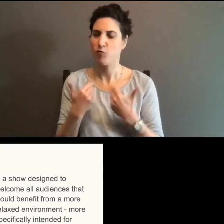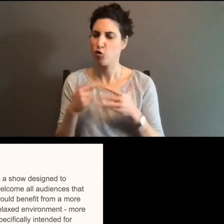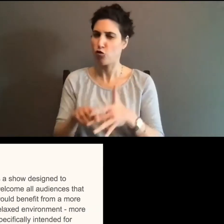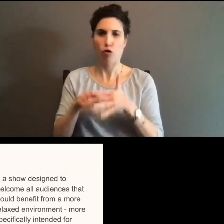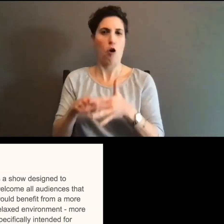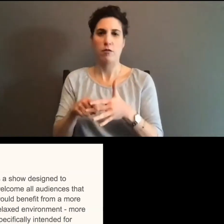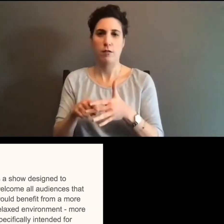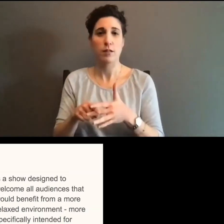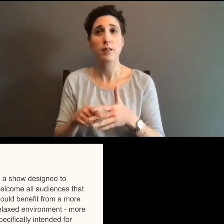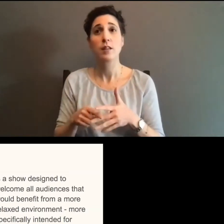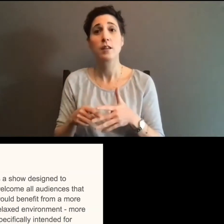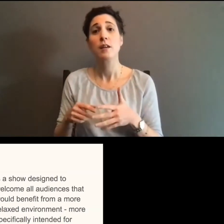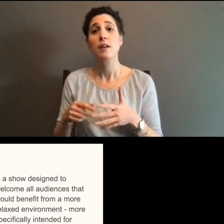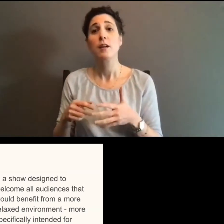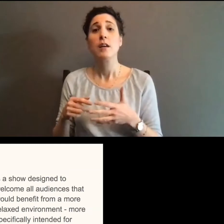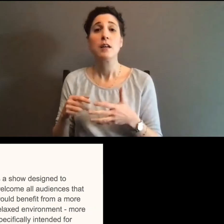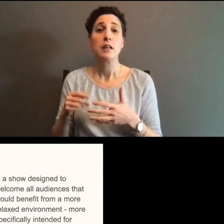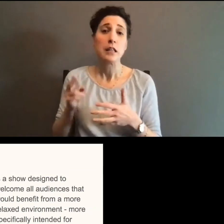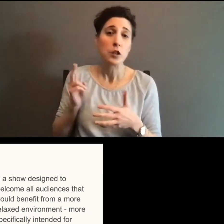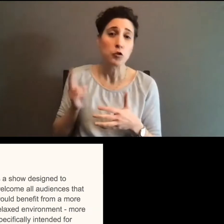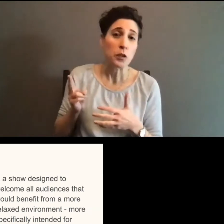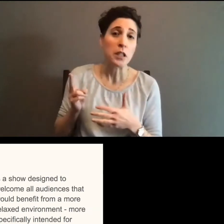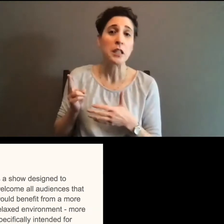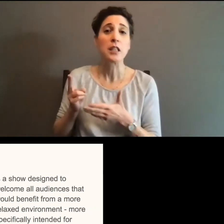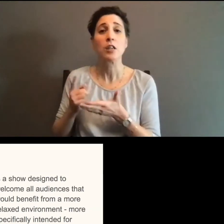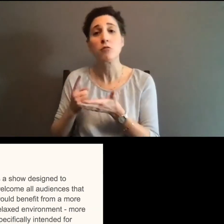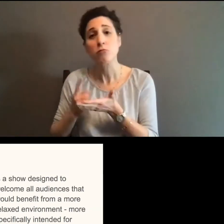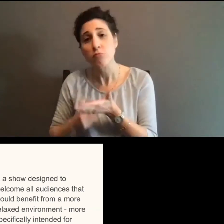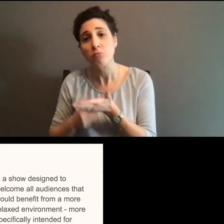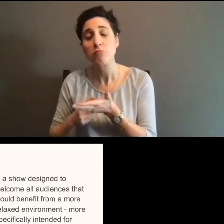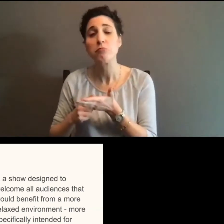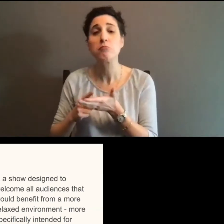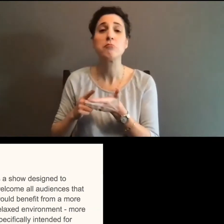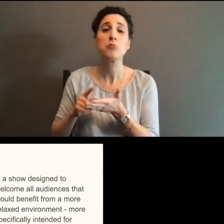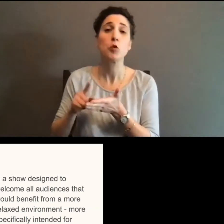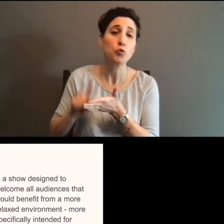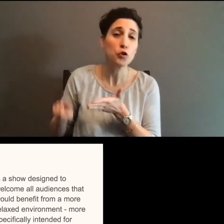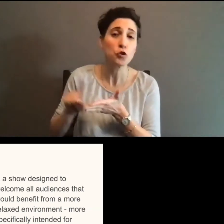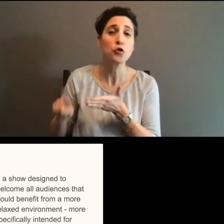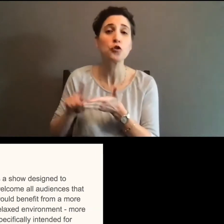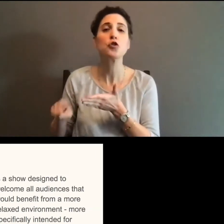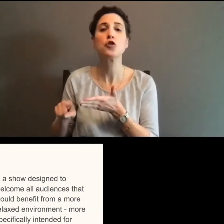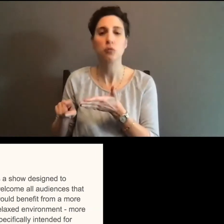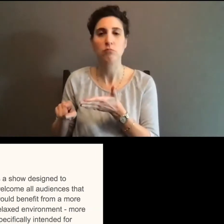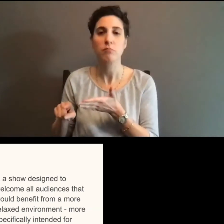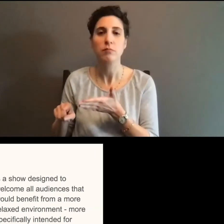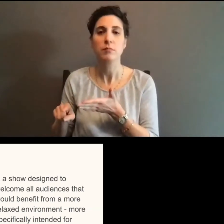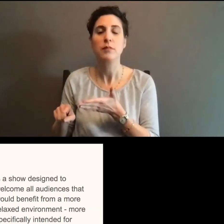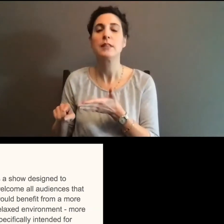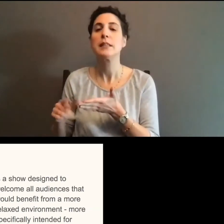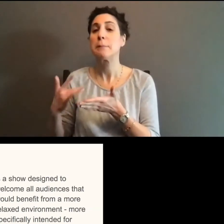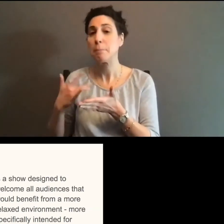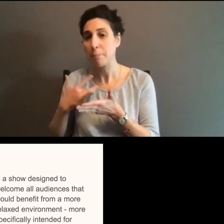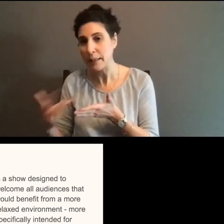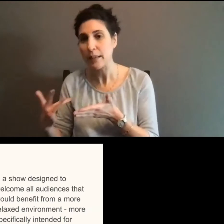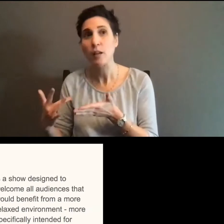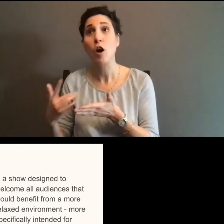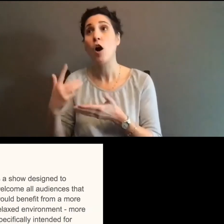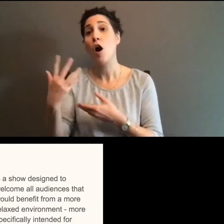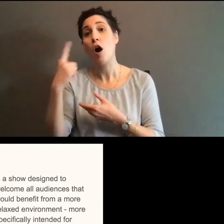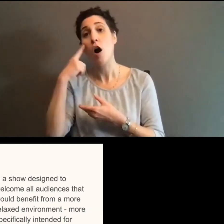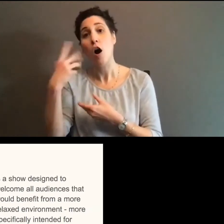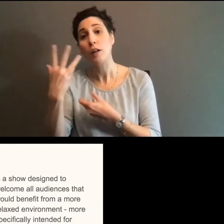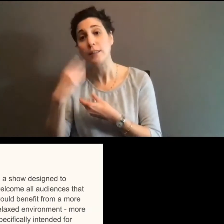dialogue and history and literature about it, that autistic voices are actually often very much left out of the